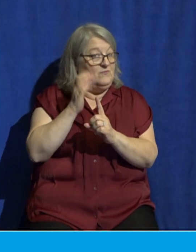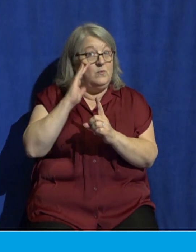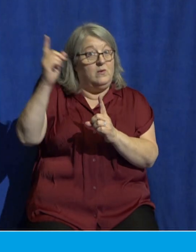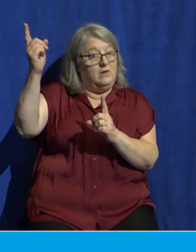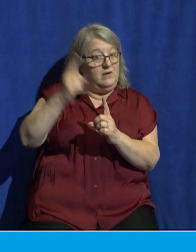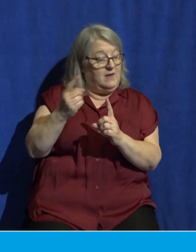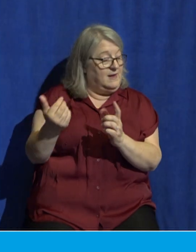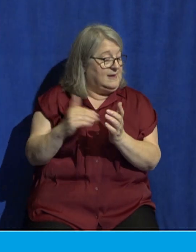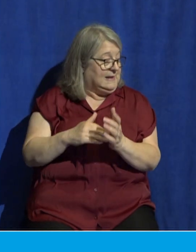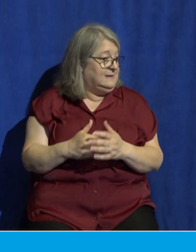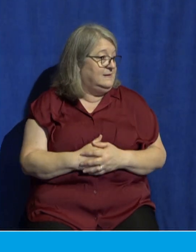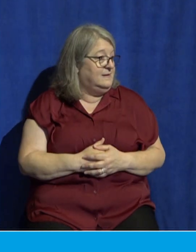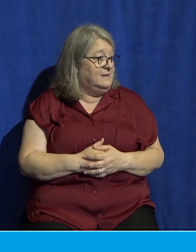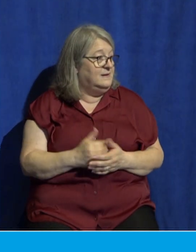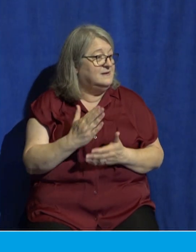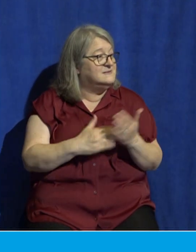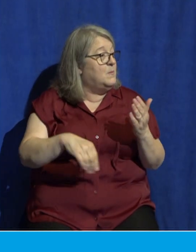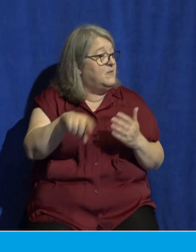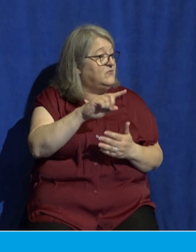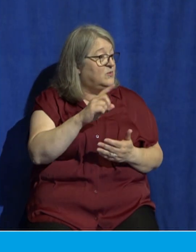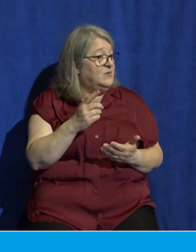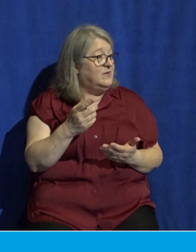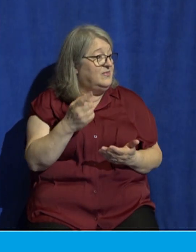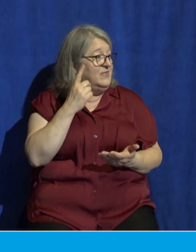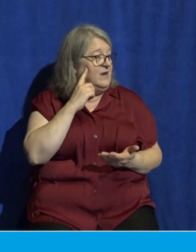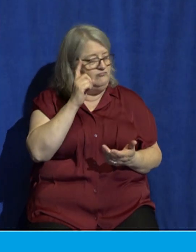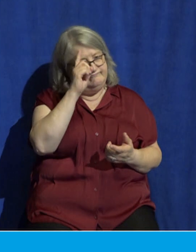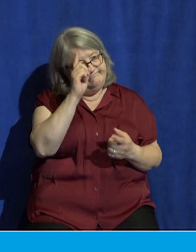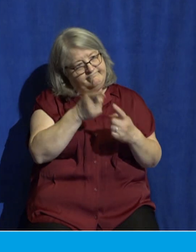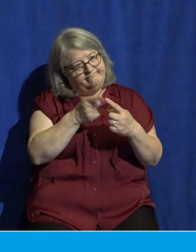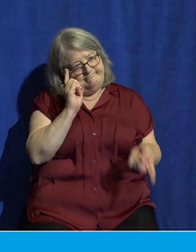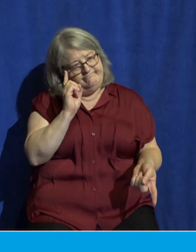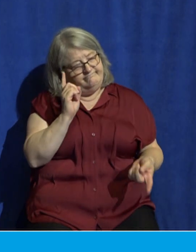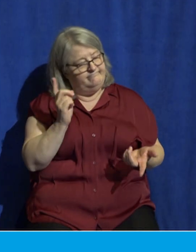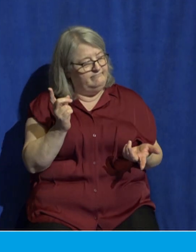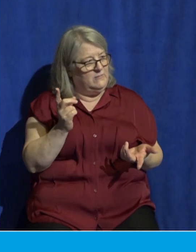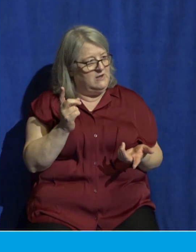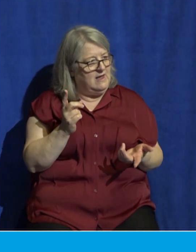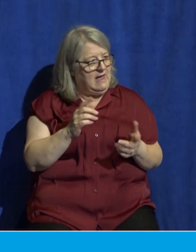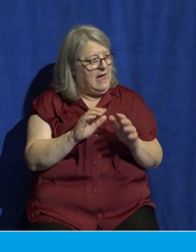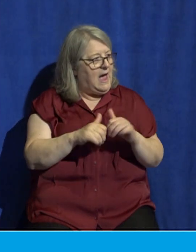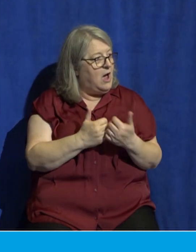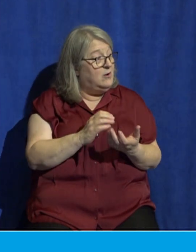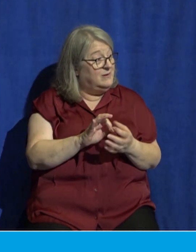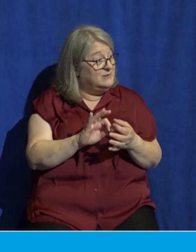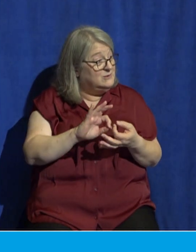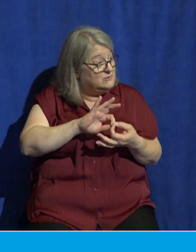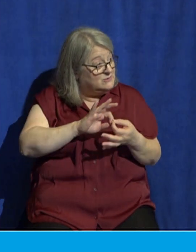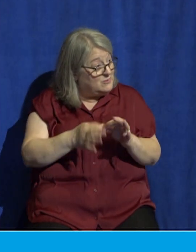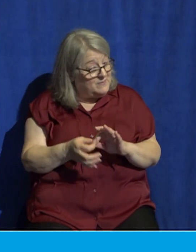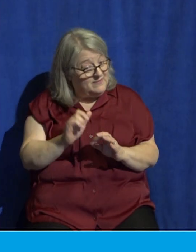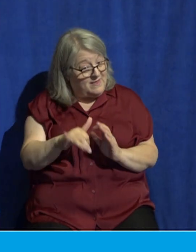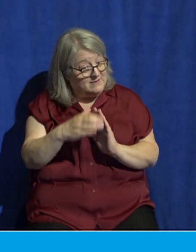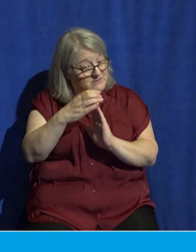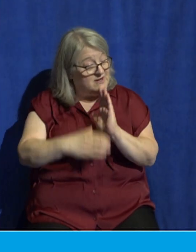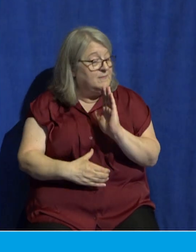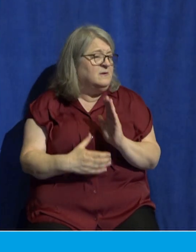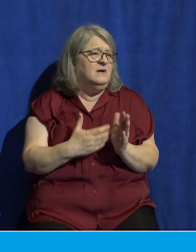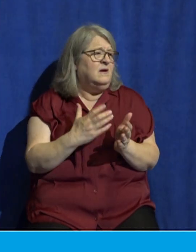Now, some of us in this room may disagree about how exactly to interpret various parts of this chapter, and that's okay because Christians have never